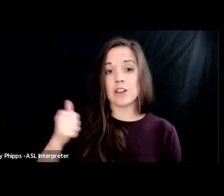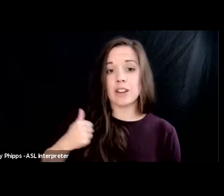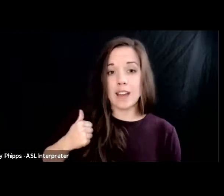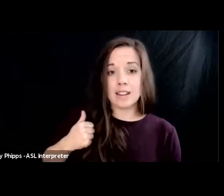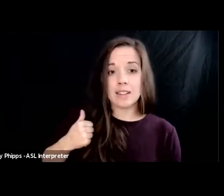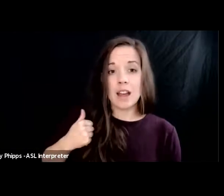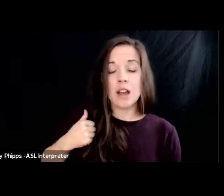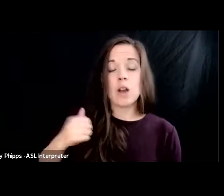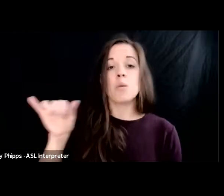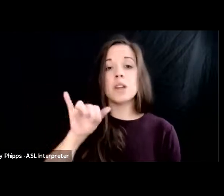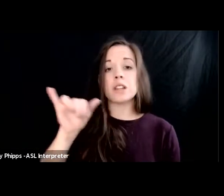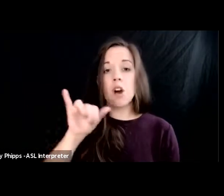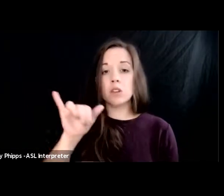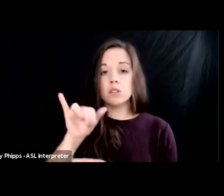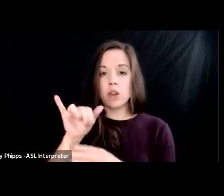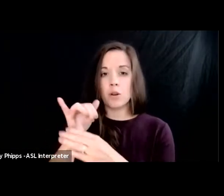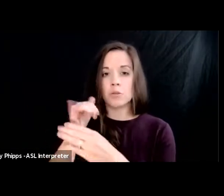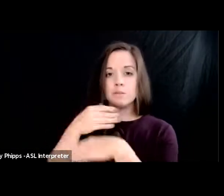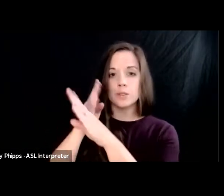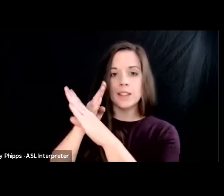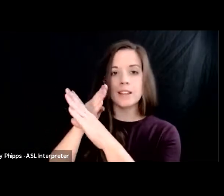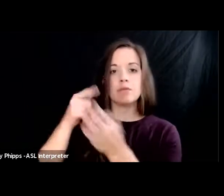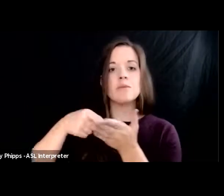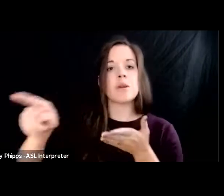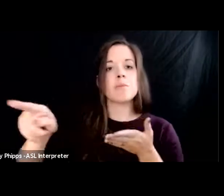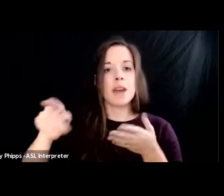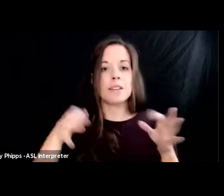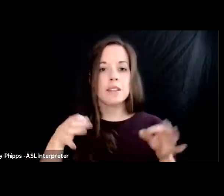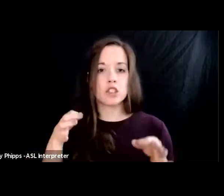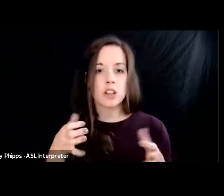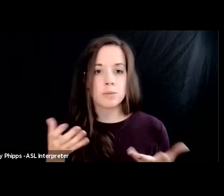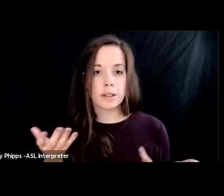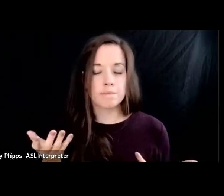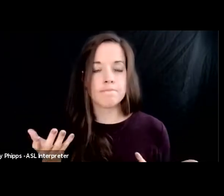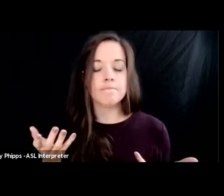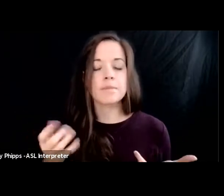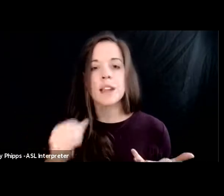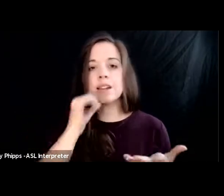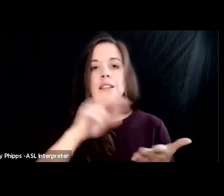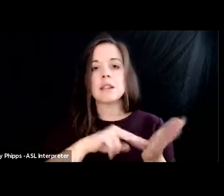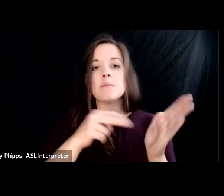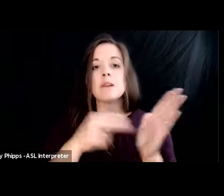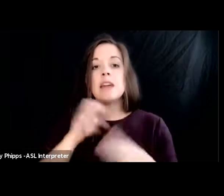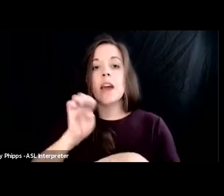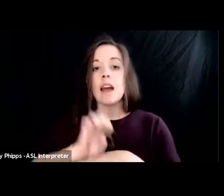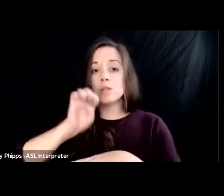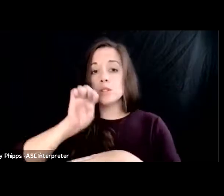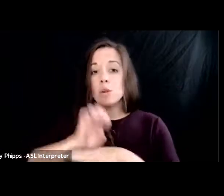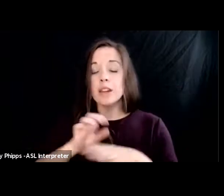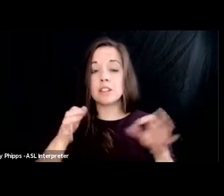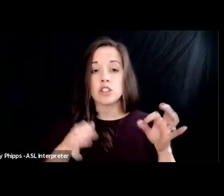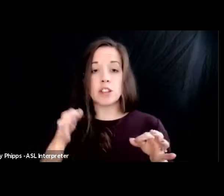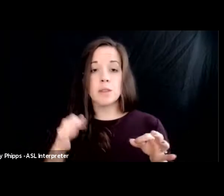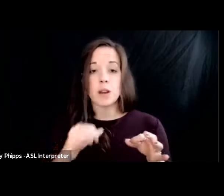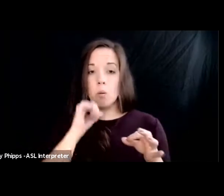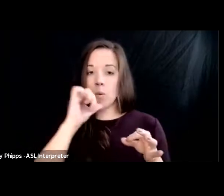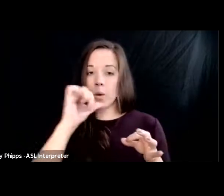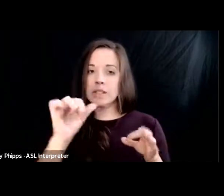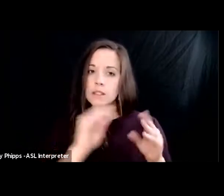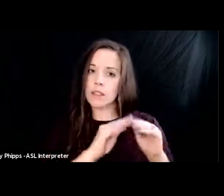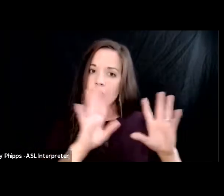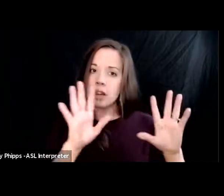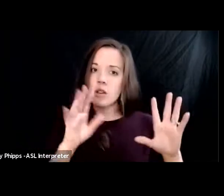also insulated from paying the judgment but that doesn't mean that ecuadorian judgment wasn't valid in the eyes of the canadian courts